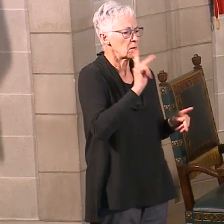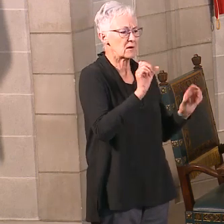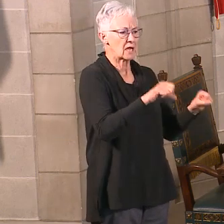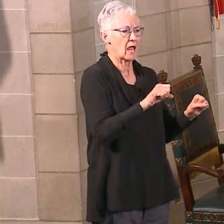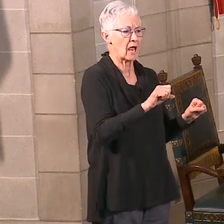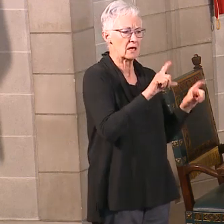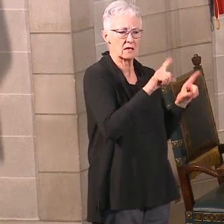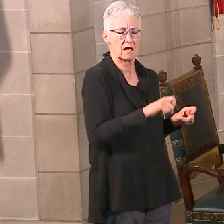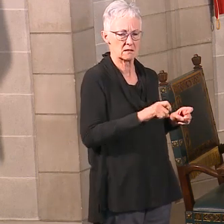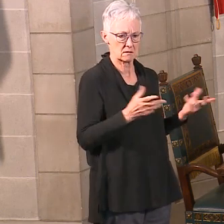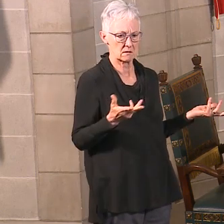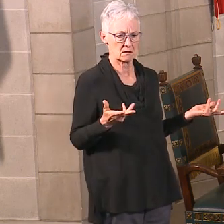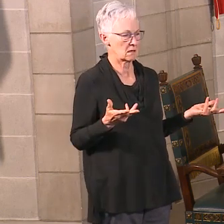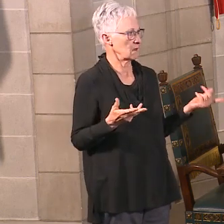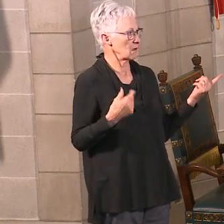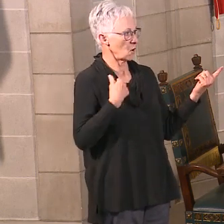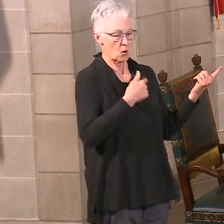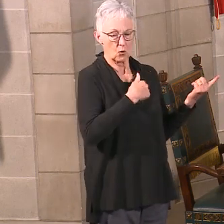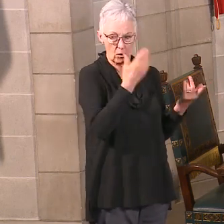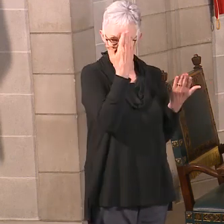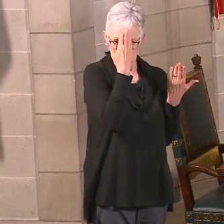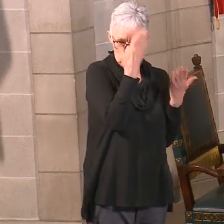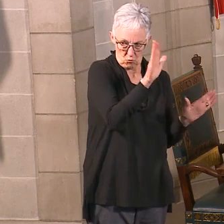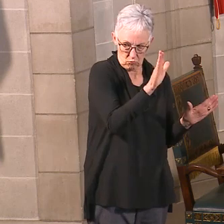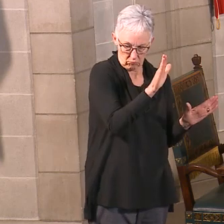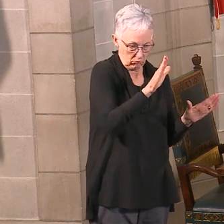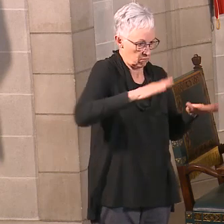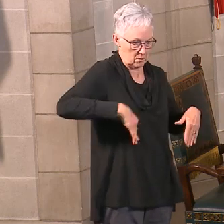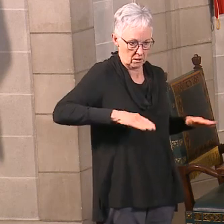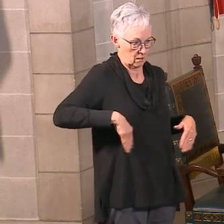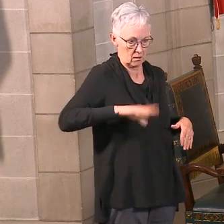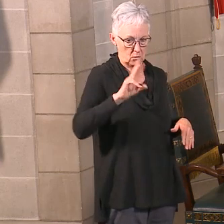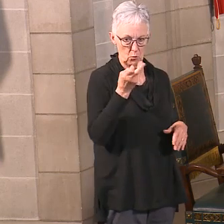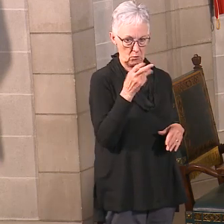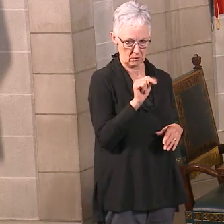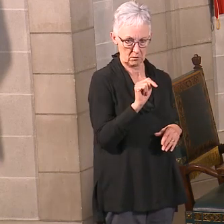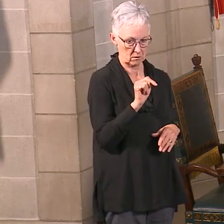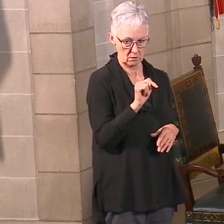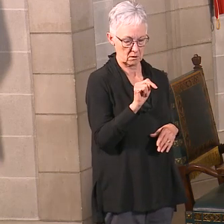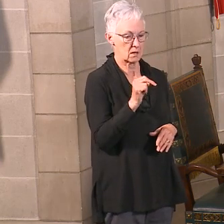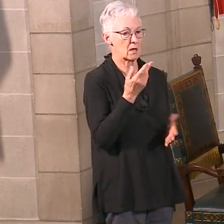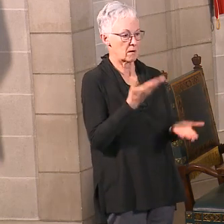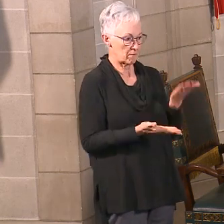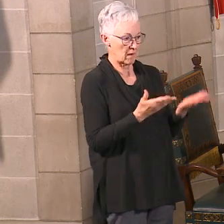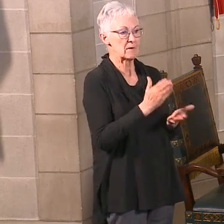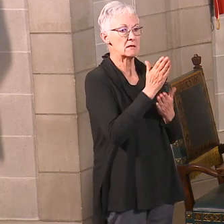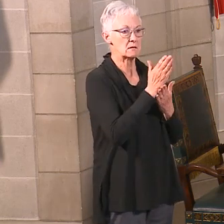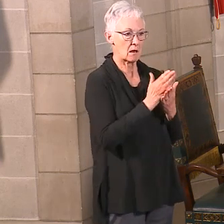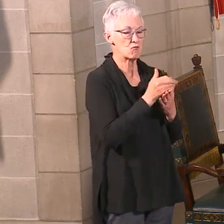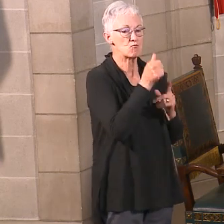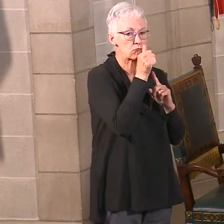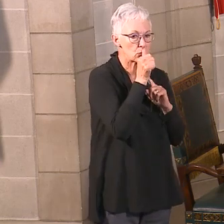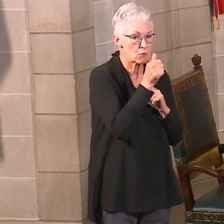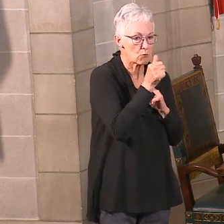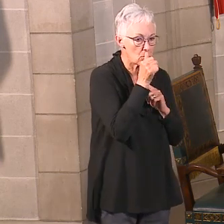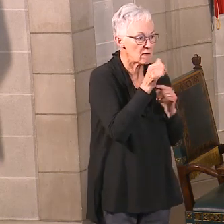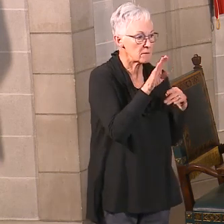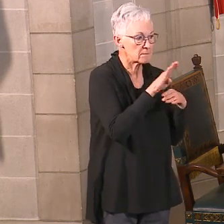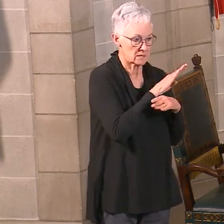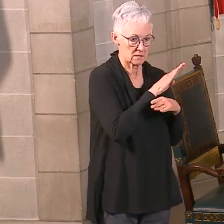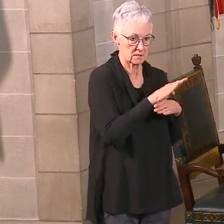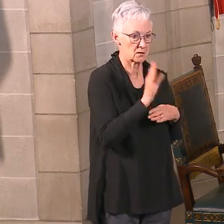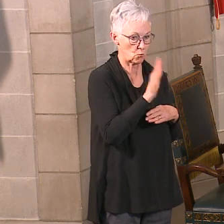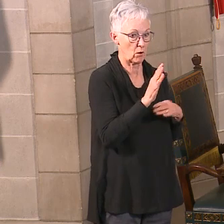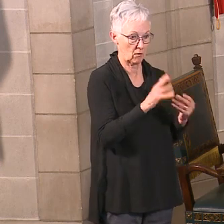a timeline on that yet, though I understand that there may be other private entities who are looking to provide that right now.